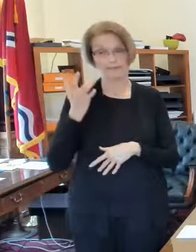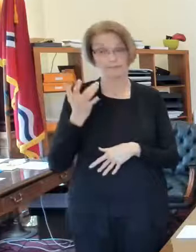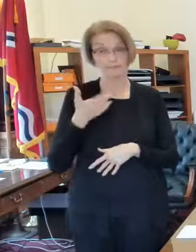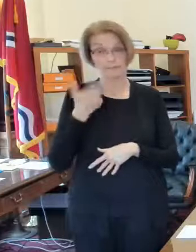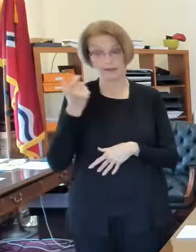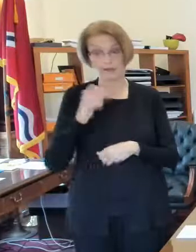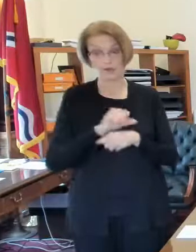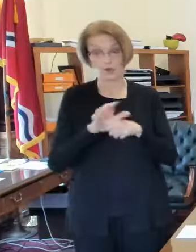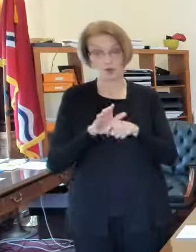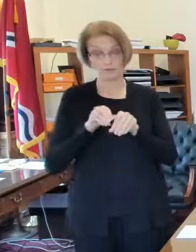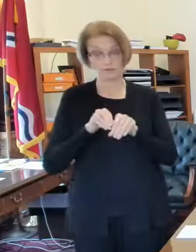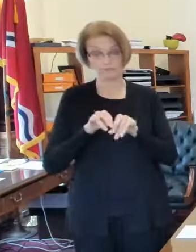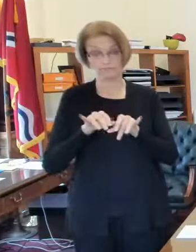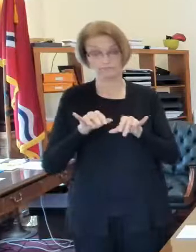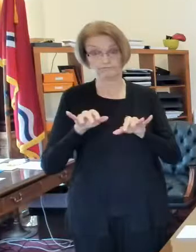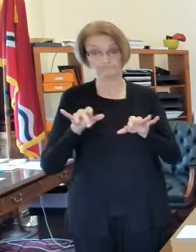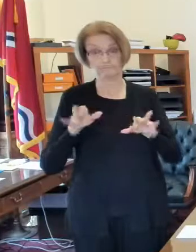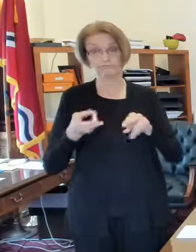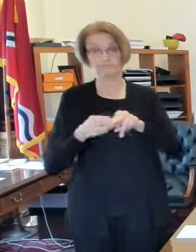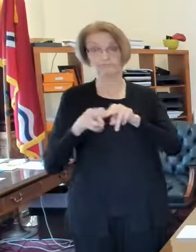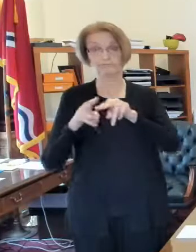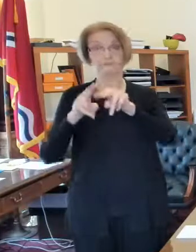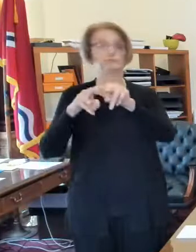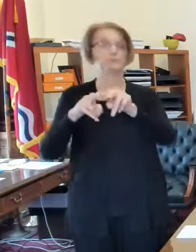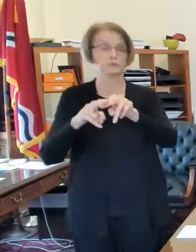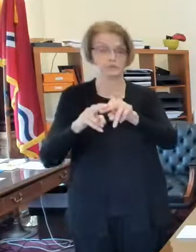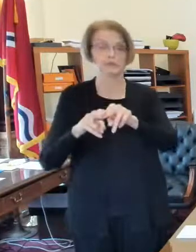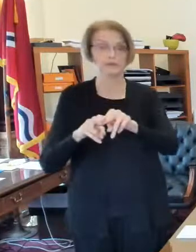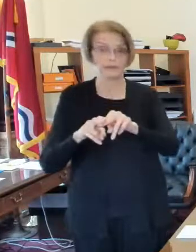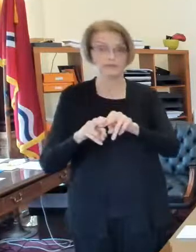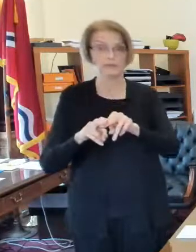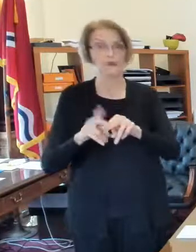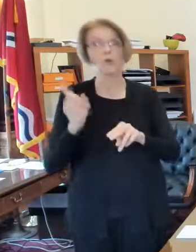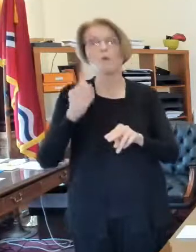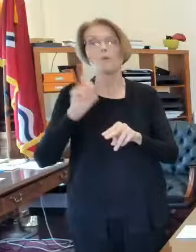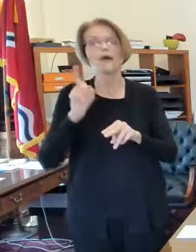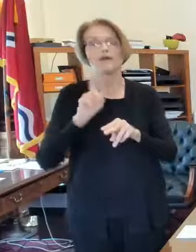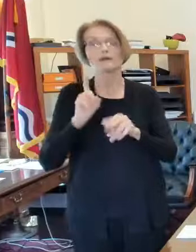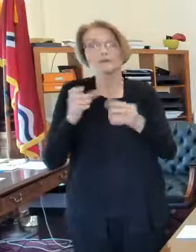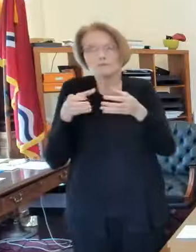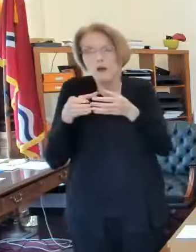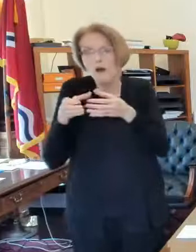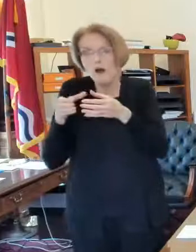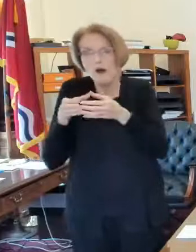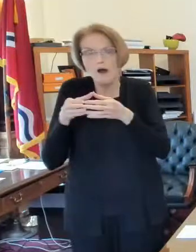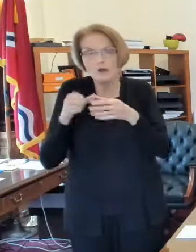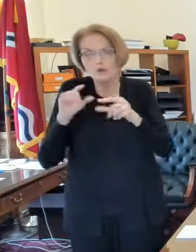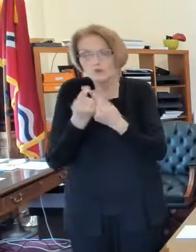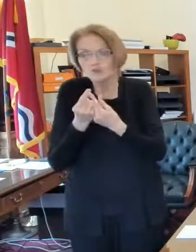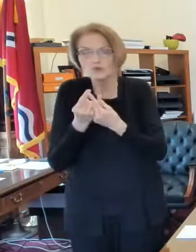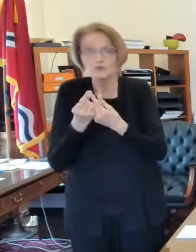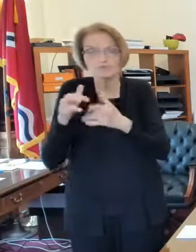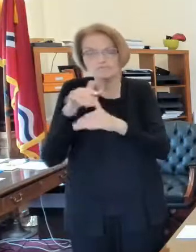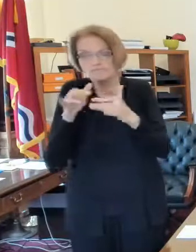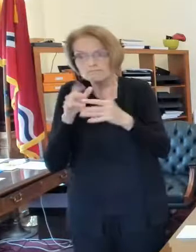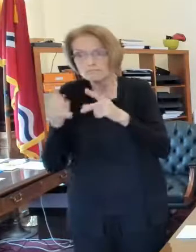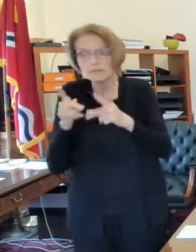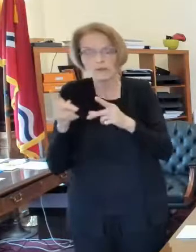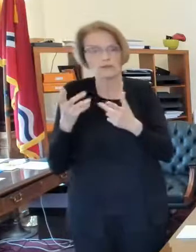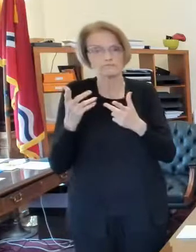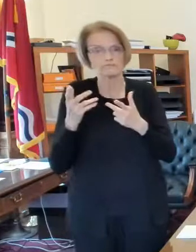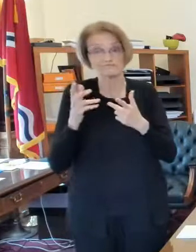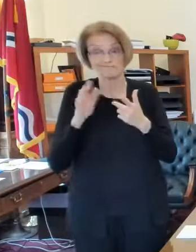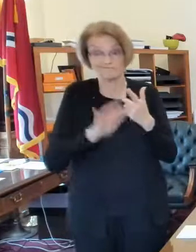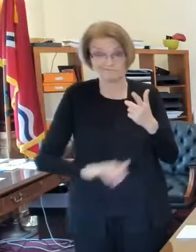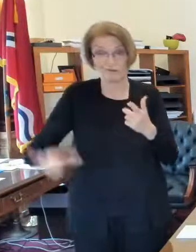that we were seeing related to covid 19 was occurring in small gatherings small social gatherings um across the city of st louis so we